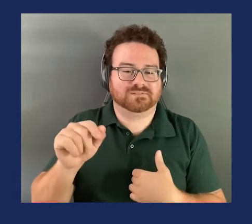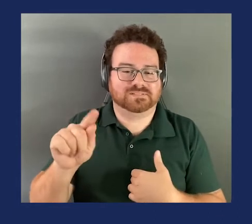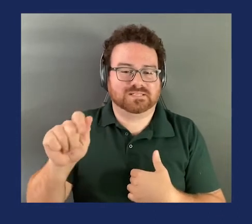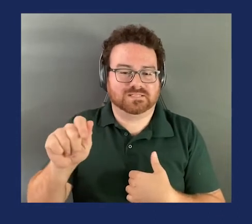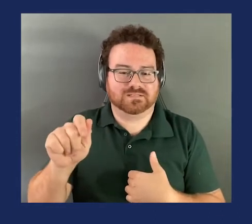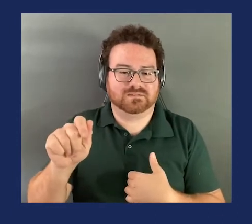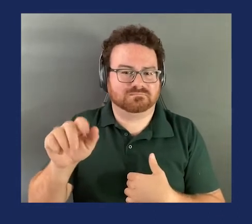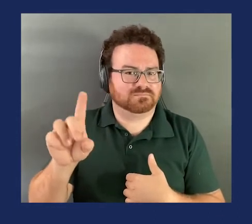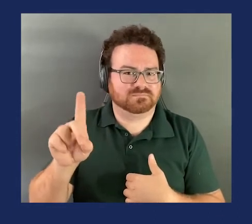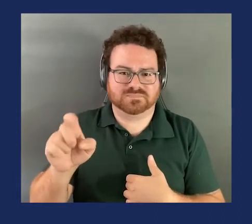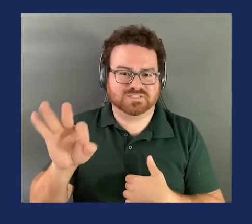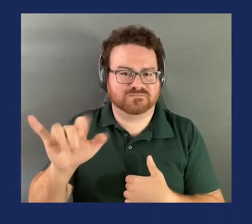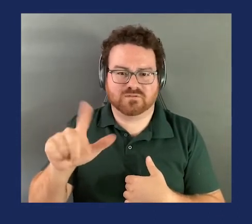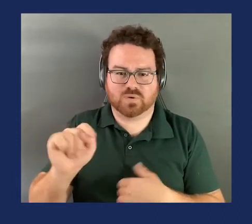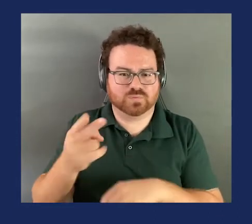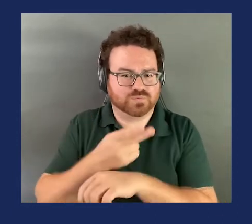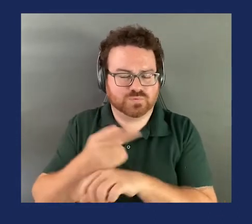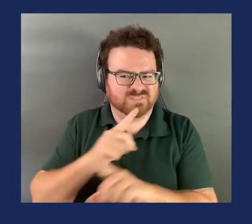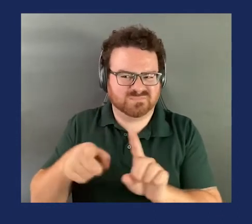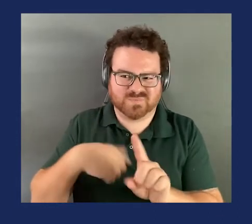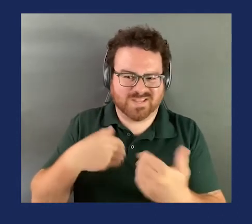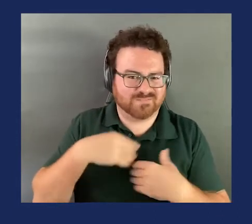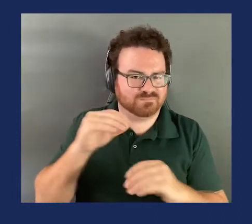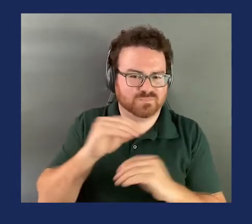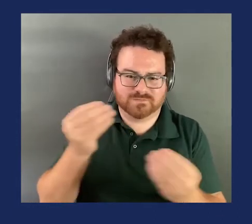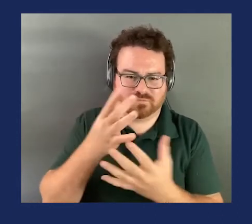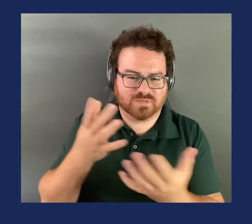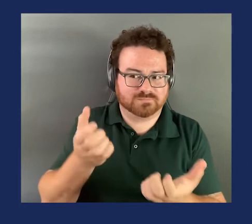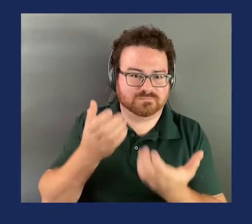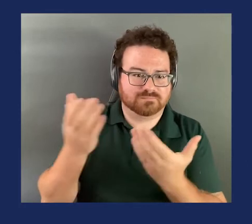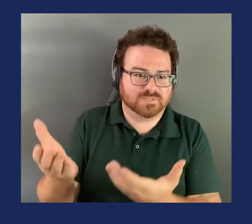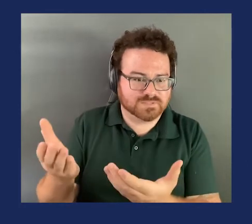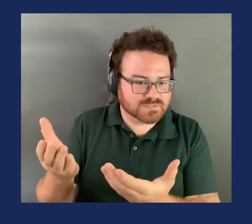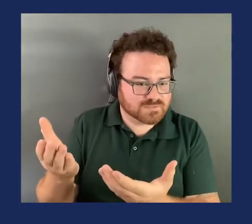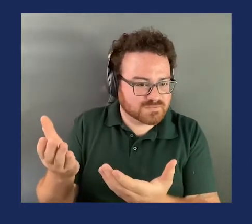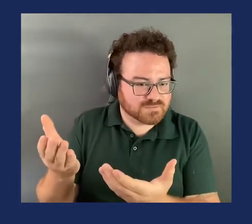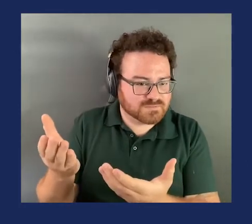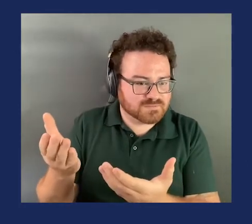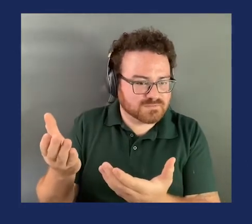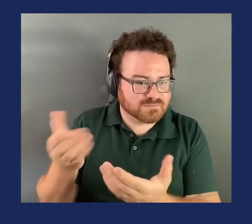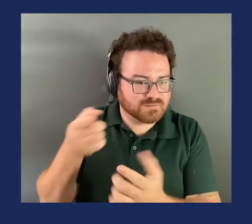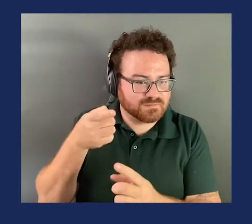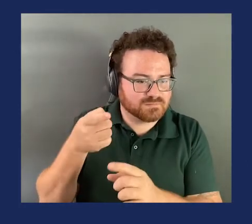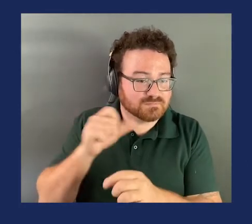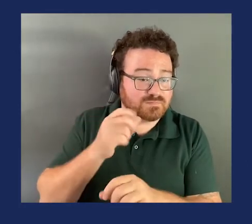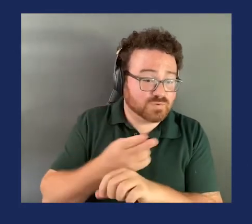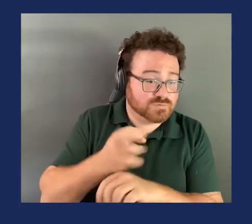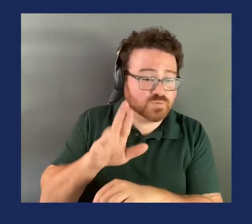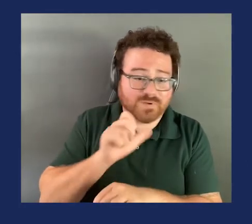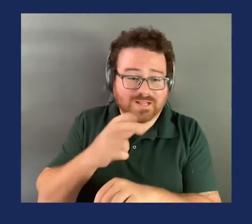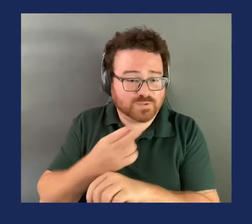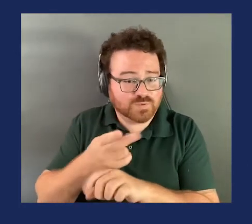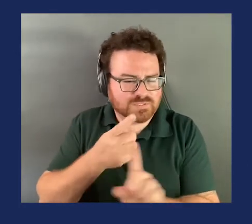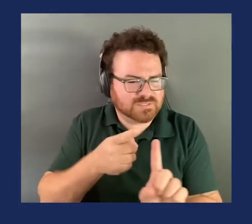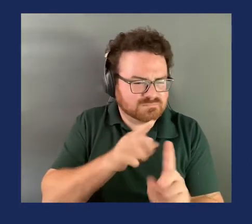the briefing package to suggest that consumers wearing, not wear, is relevant to whether it could, you know,